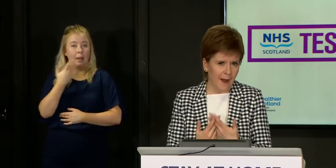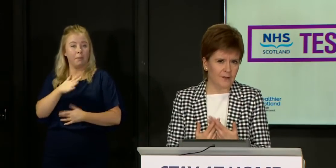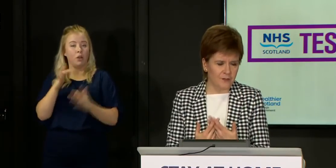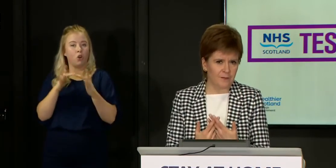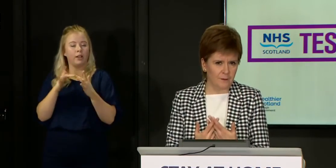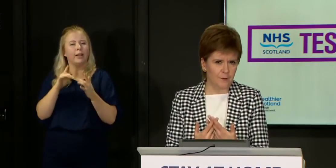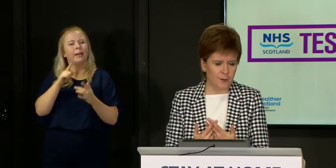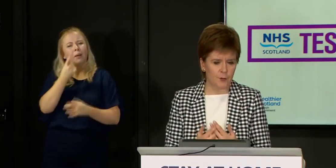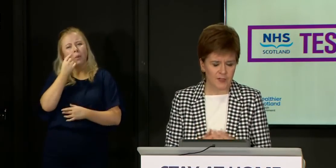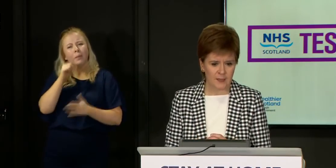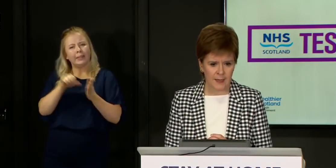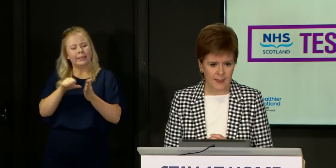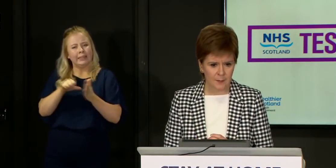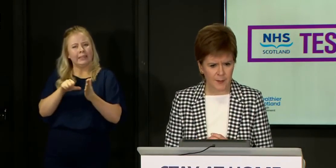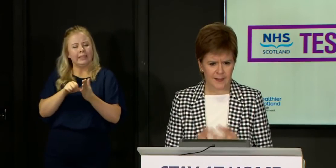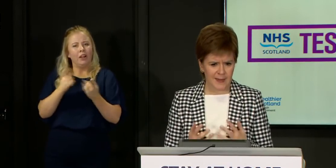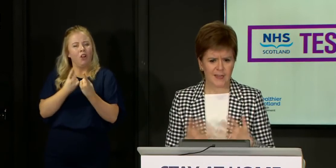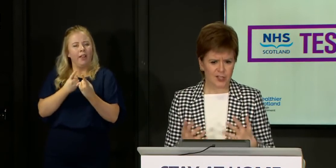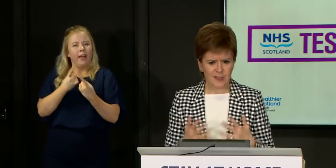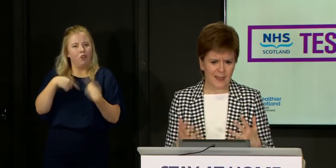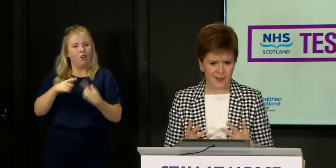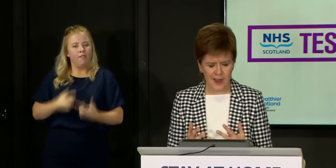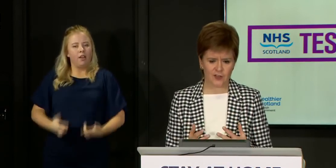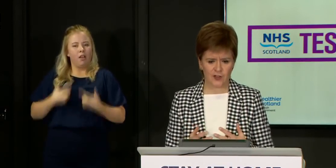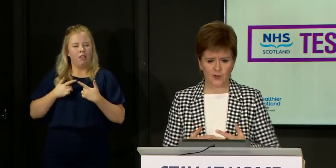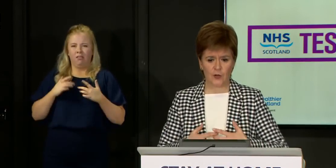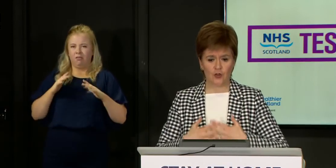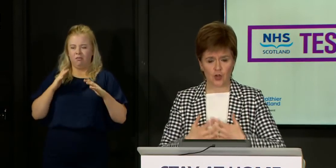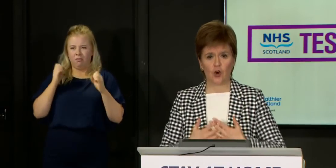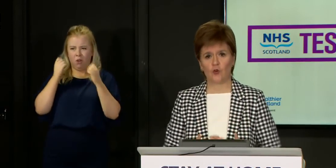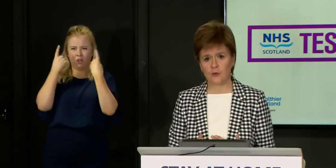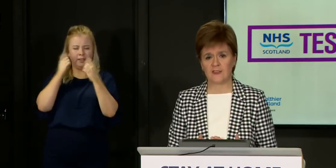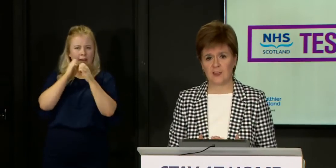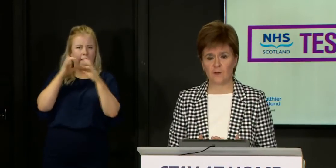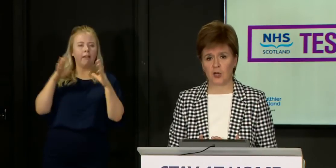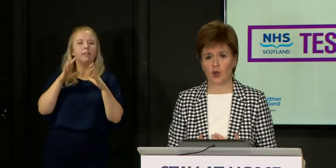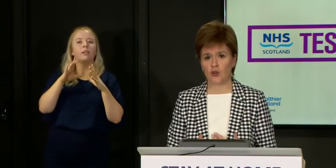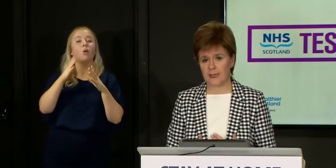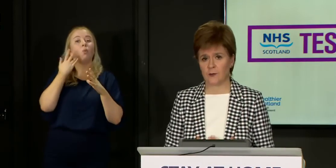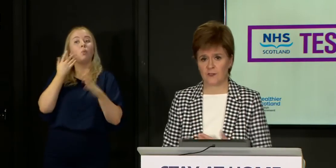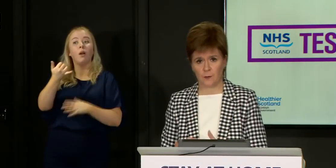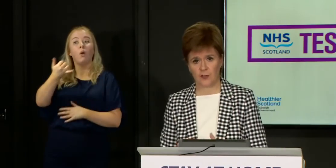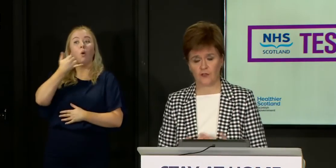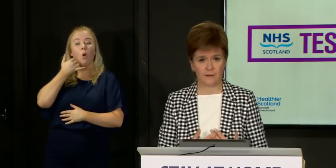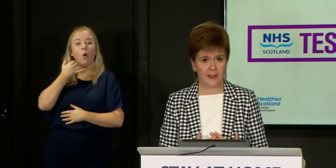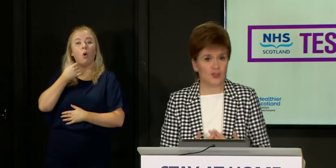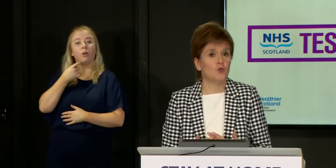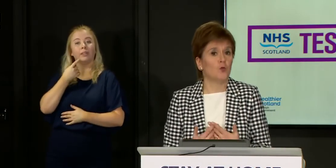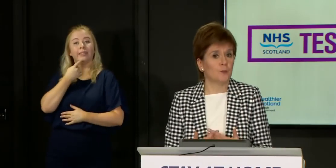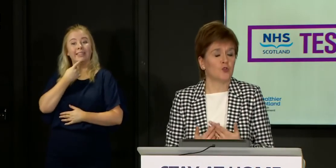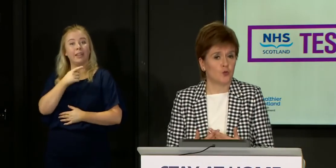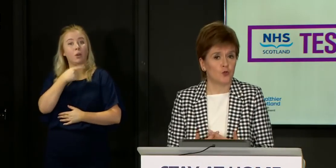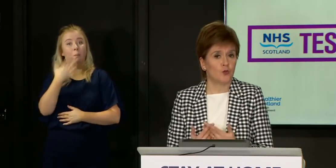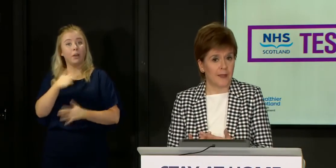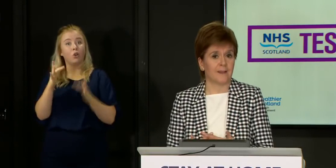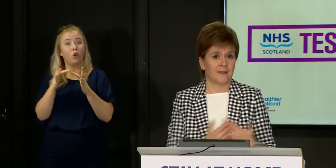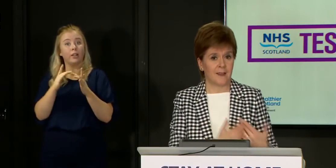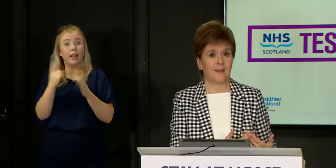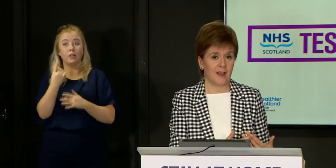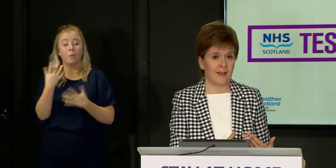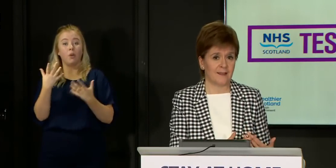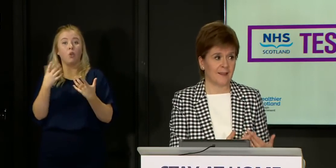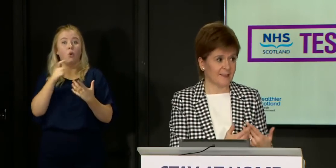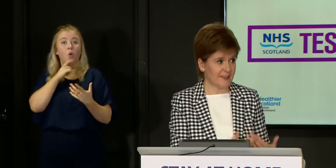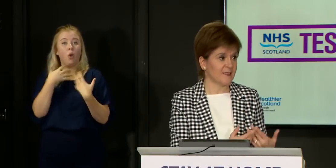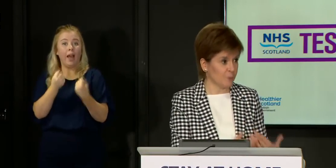probably quite a hard thing for people to maybe initially get their head around. When you are called to say you've been in contact with somebody who's got the virus, you won't be told who it